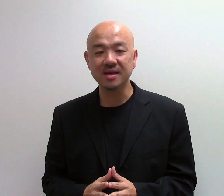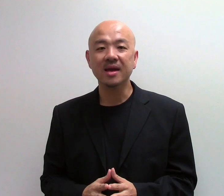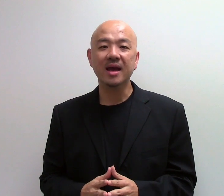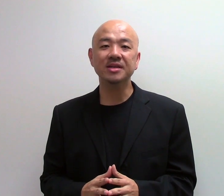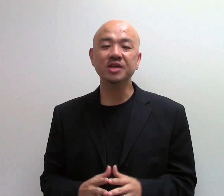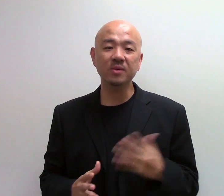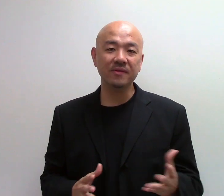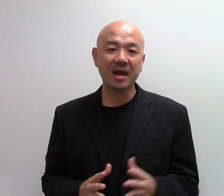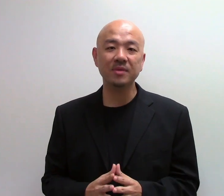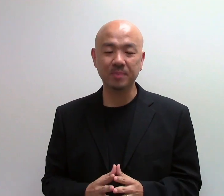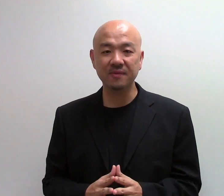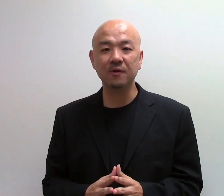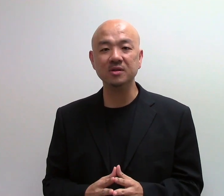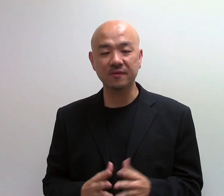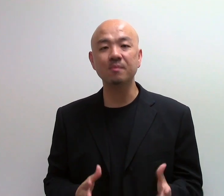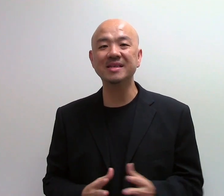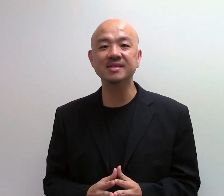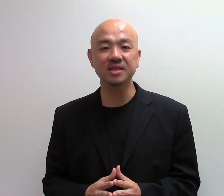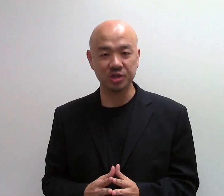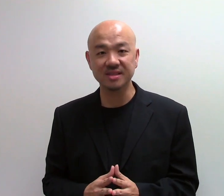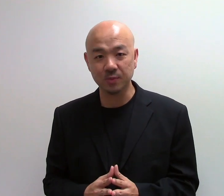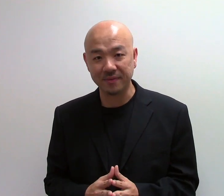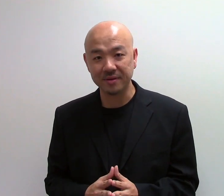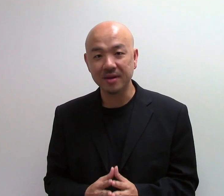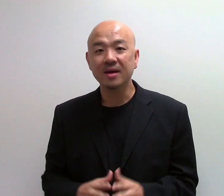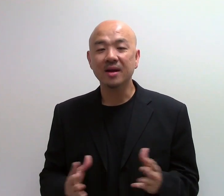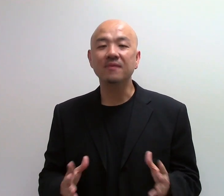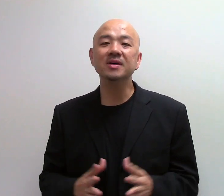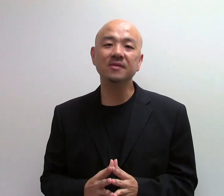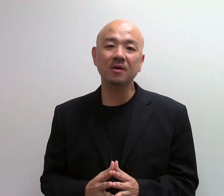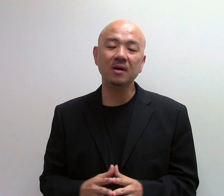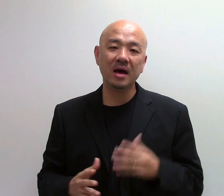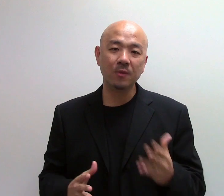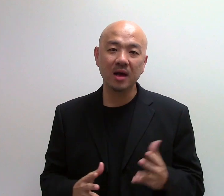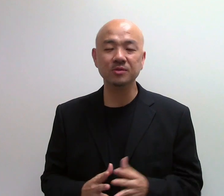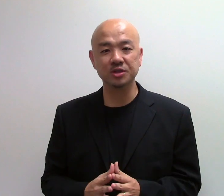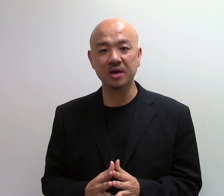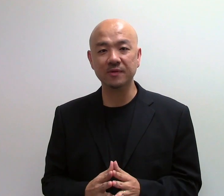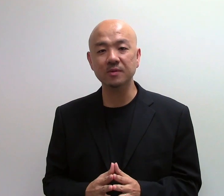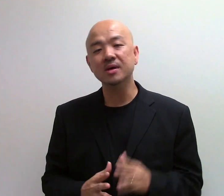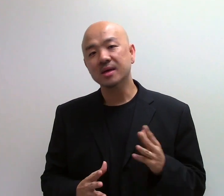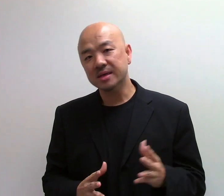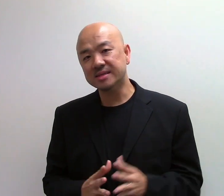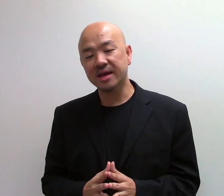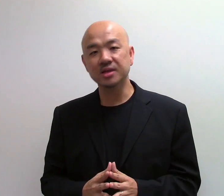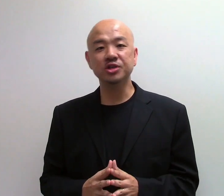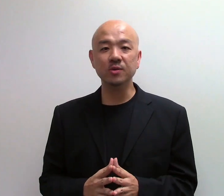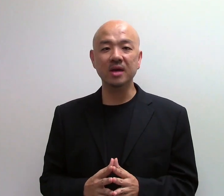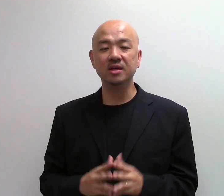and share with them the pitfalls of complacency in JC1. Now, first of all, I want to share with you is that in J1, the